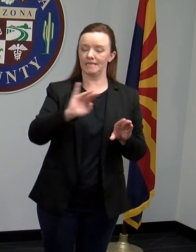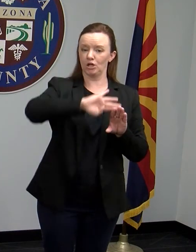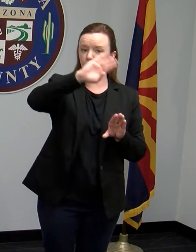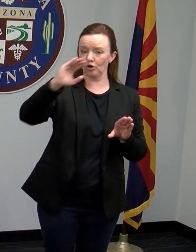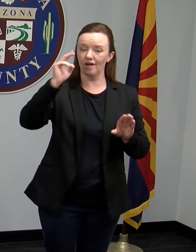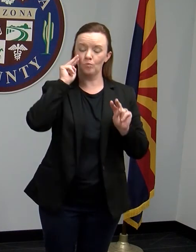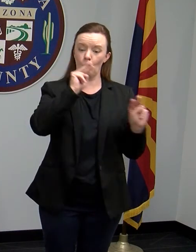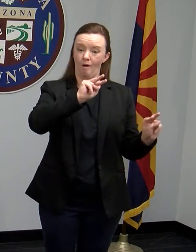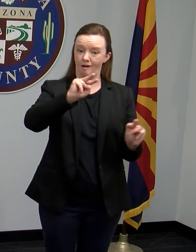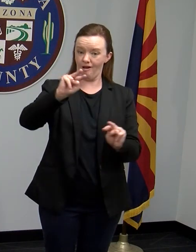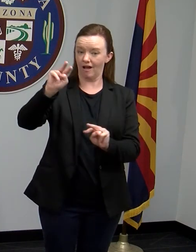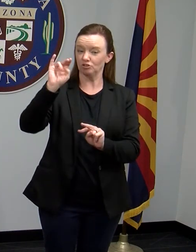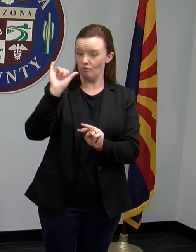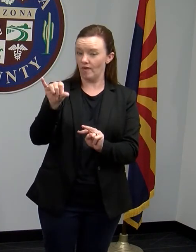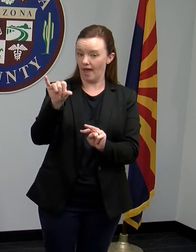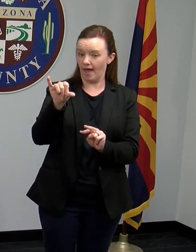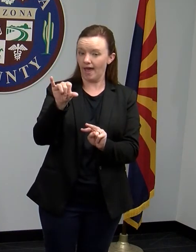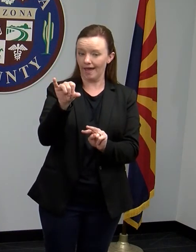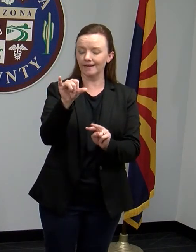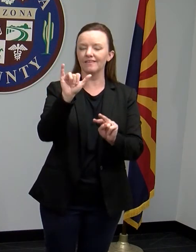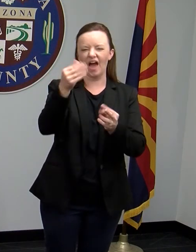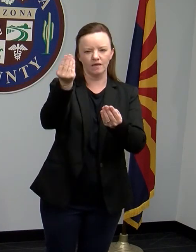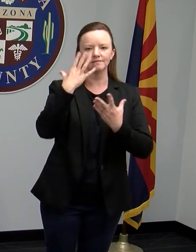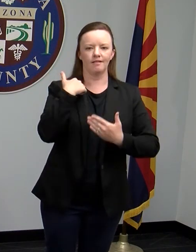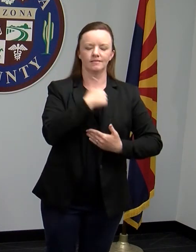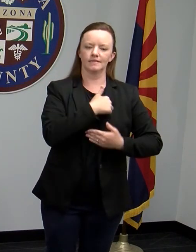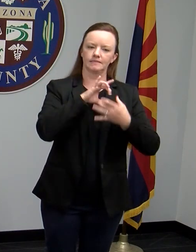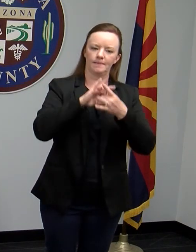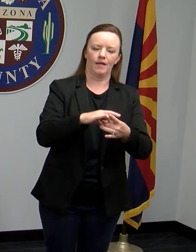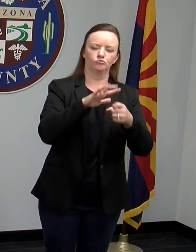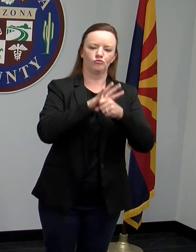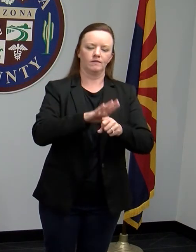a great measure of the stress on our healthcare system right now.